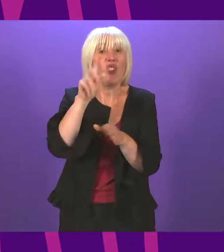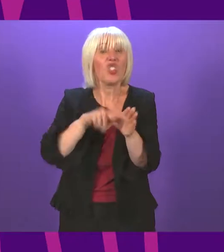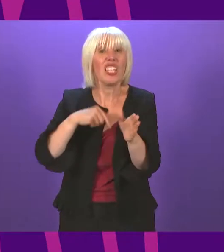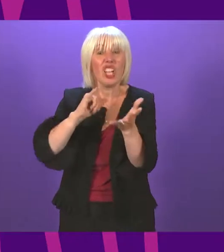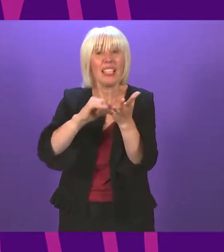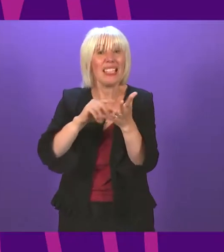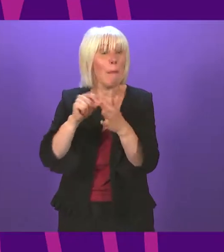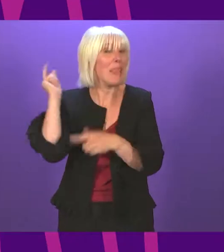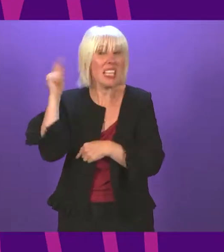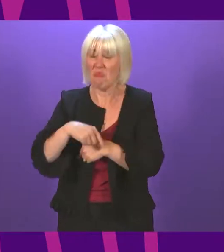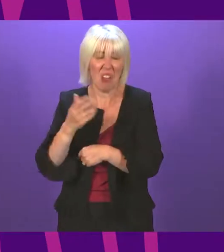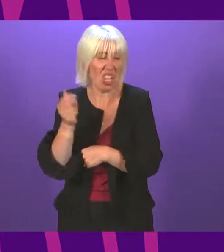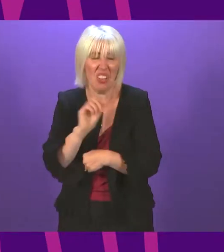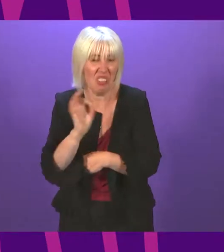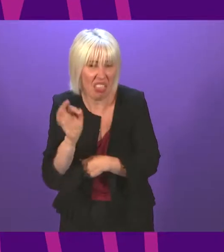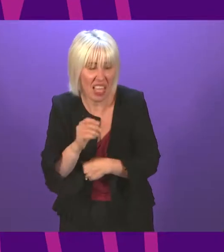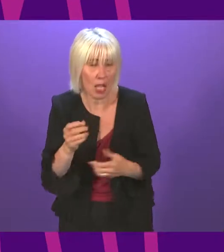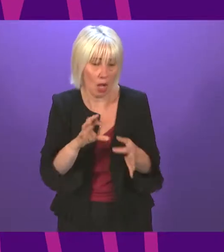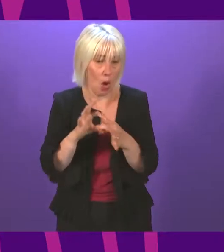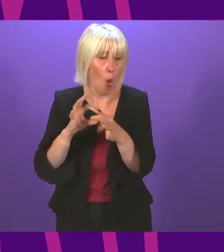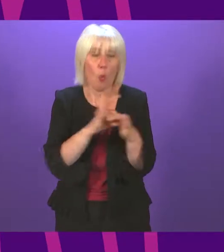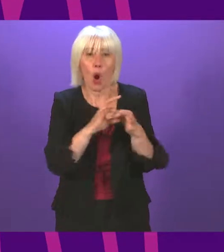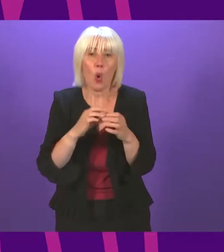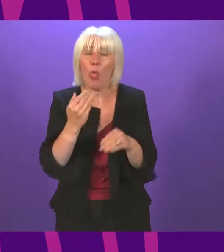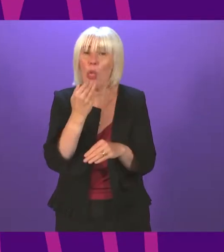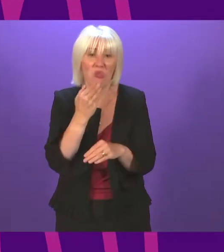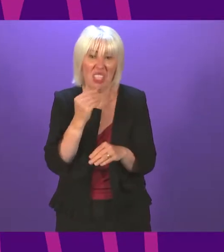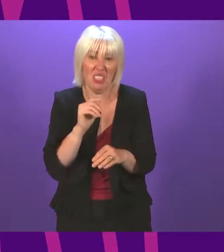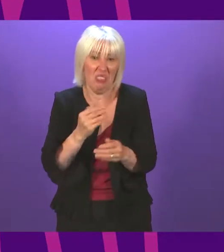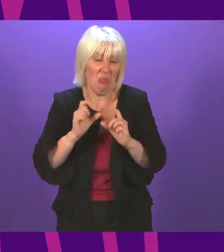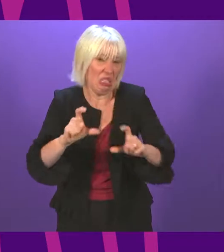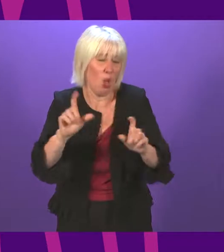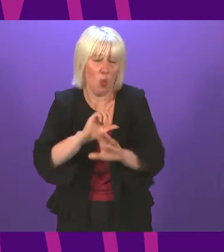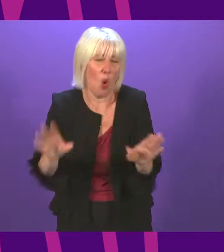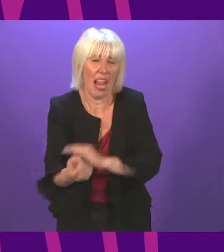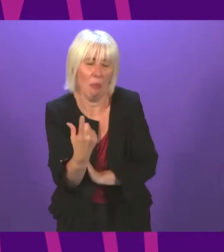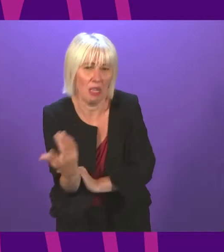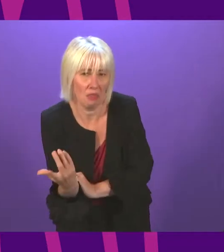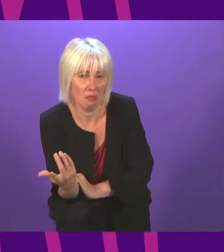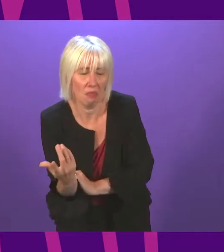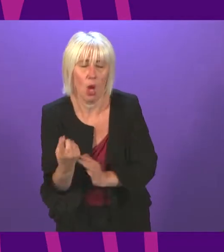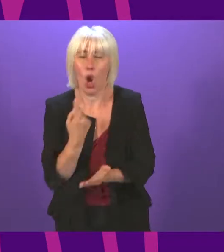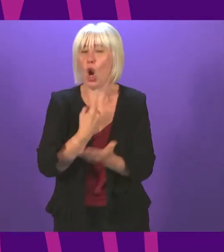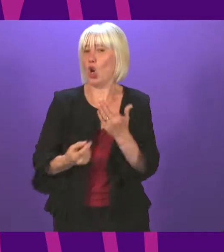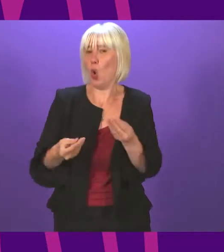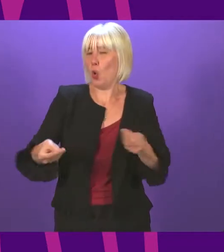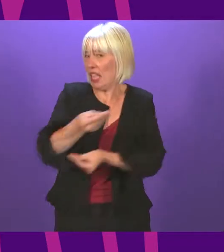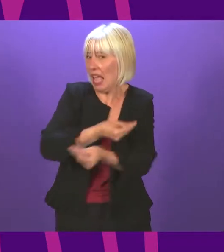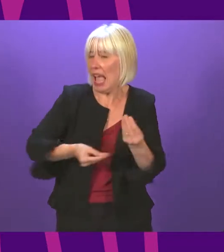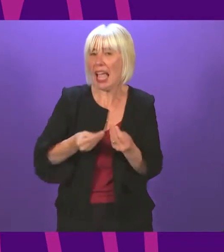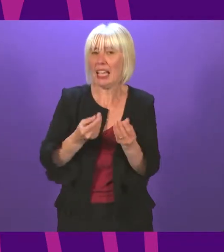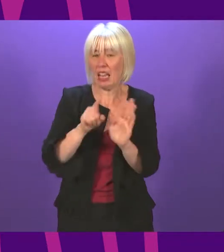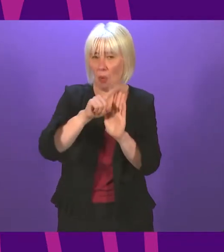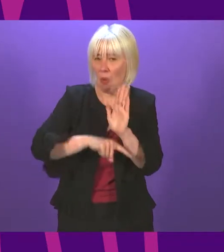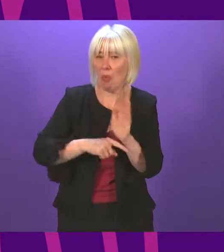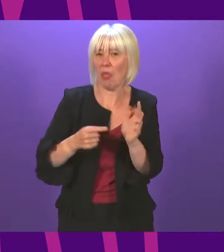and the coalition with the Greens will make it even less likely. It is not just in economic terms that Scotland has suffered under